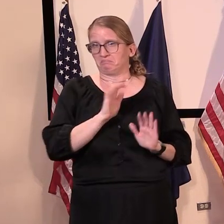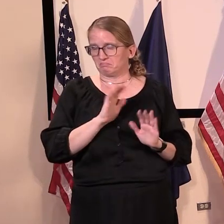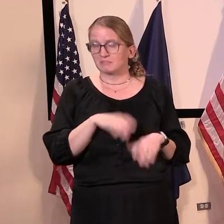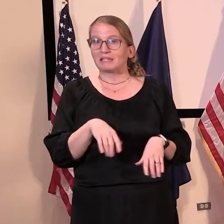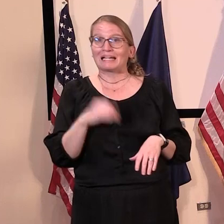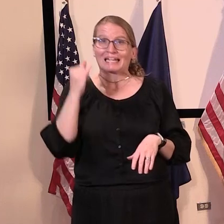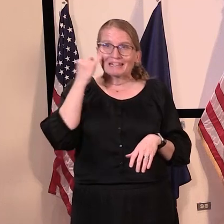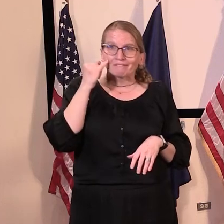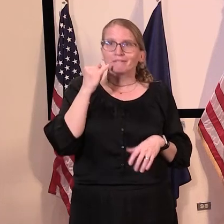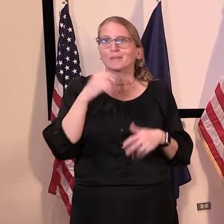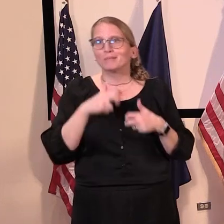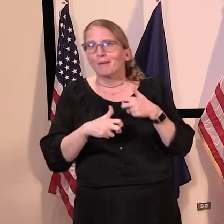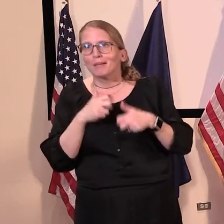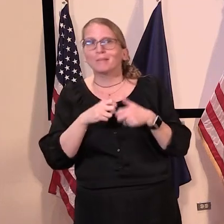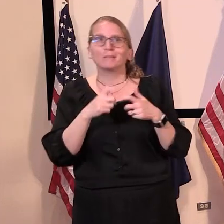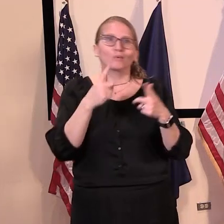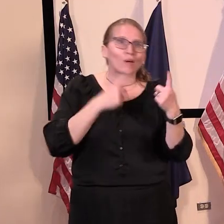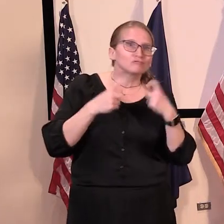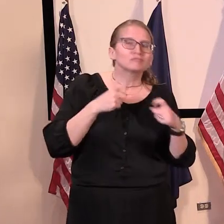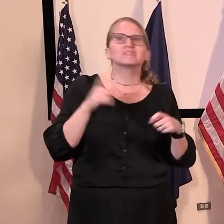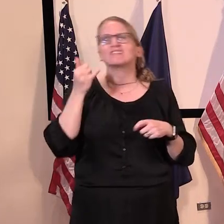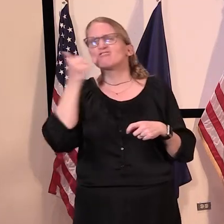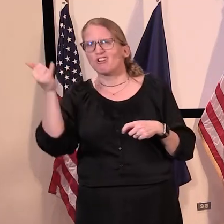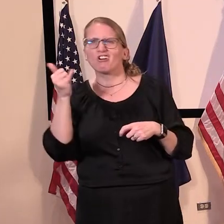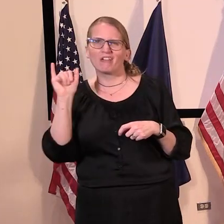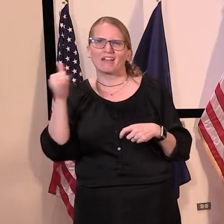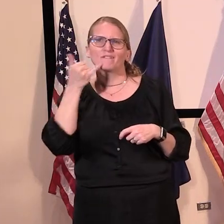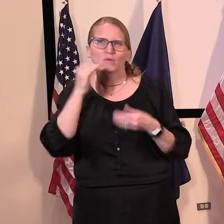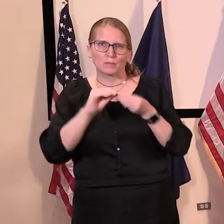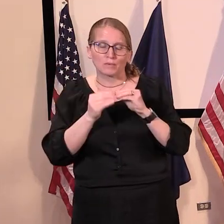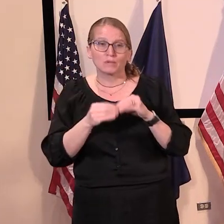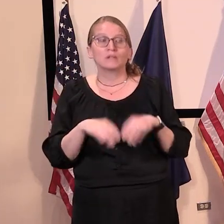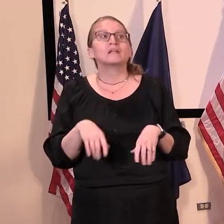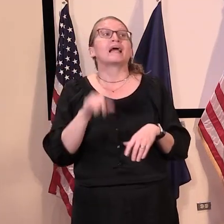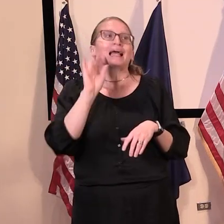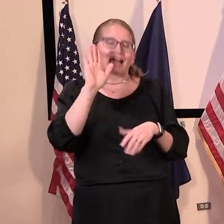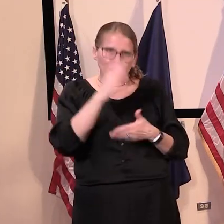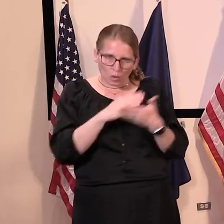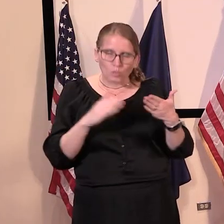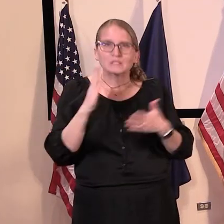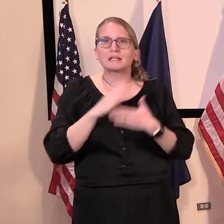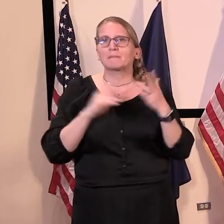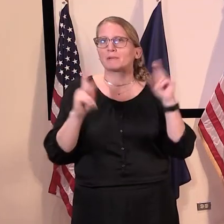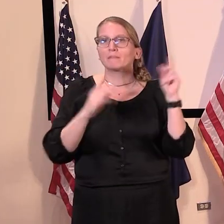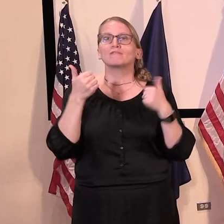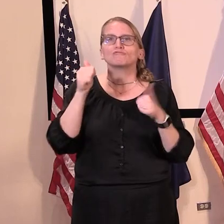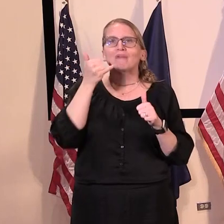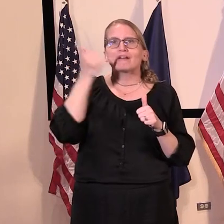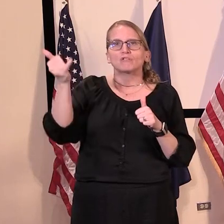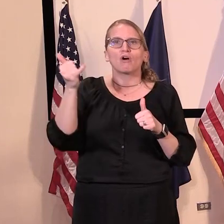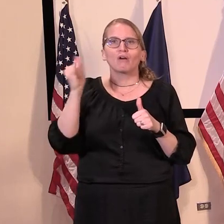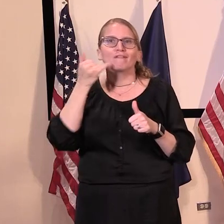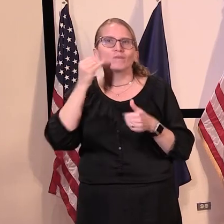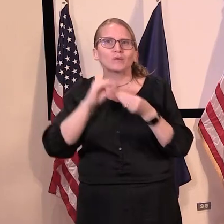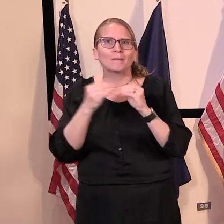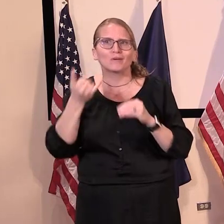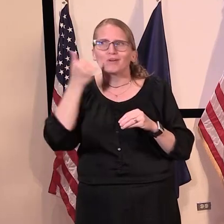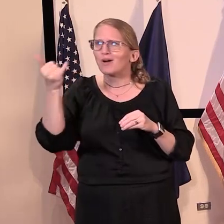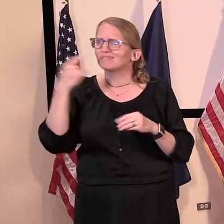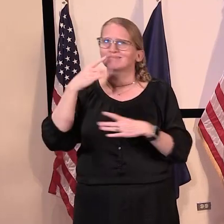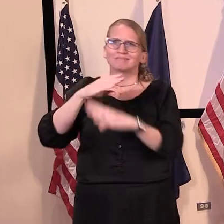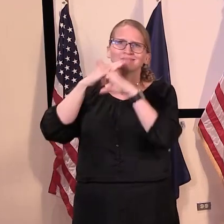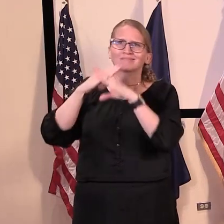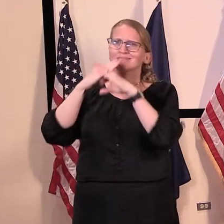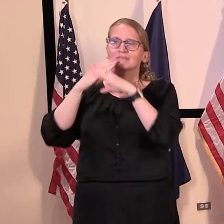and if they have questions, they can call the hotline. I do know that there are some people who have not been able to get through on the hotline. That is something, uh, we hope to